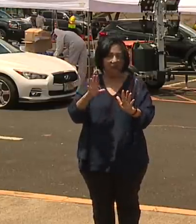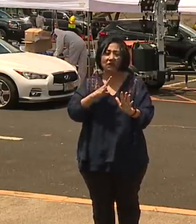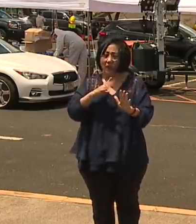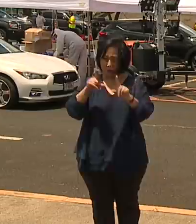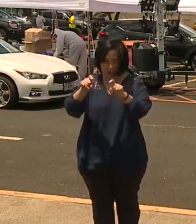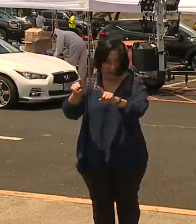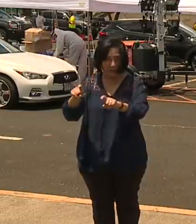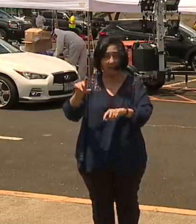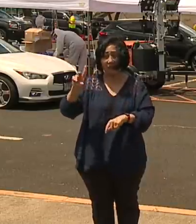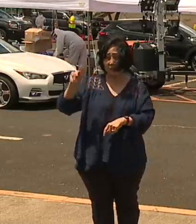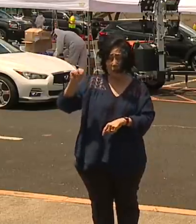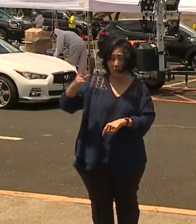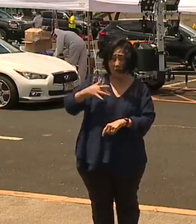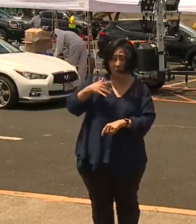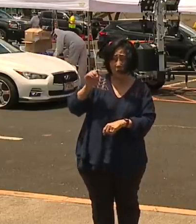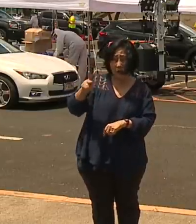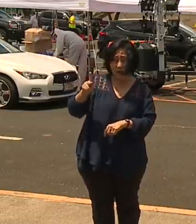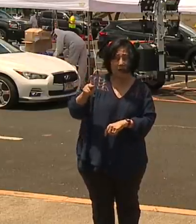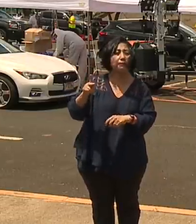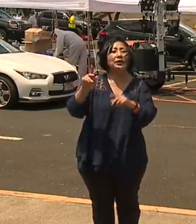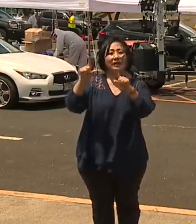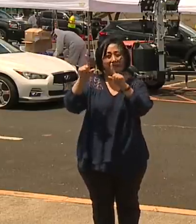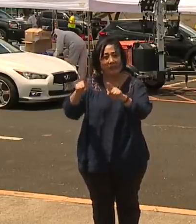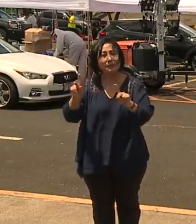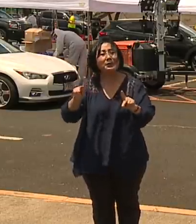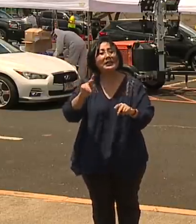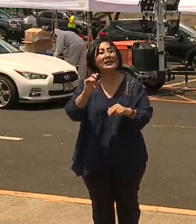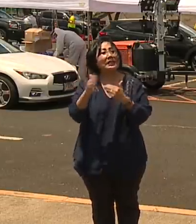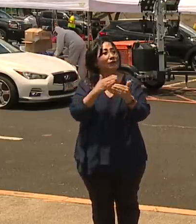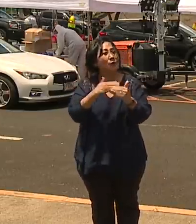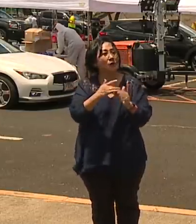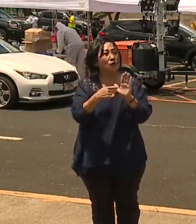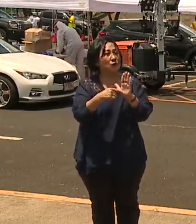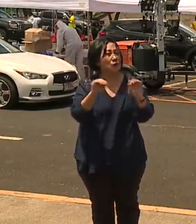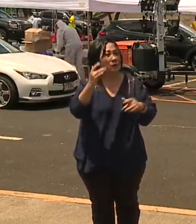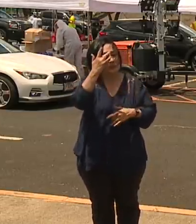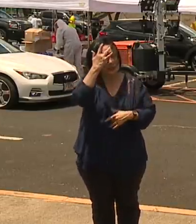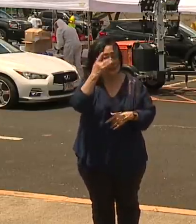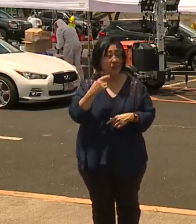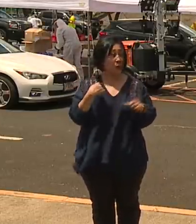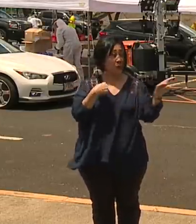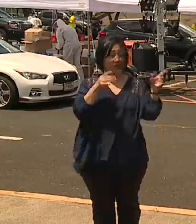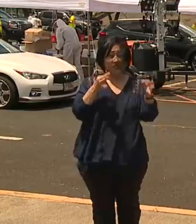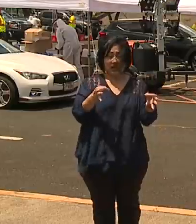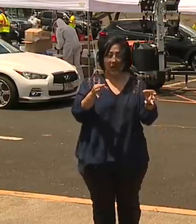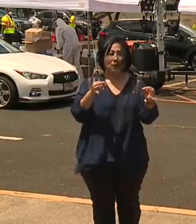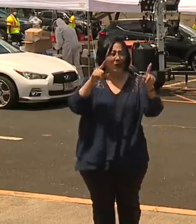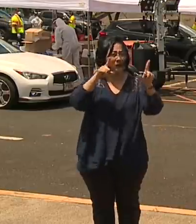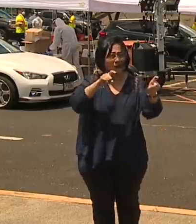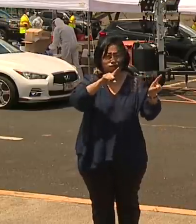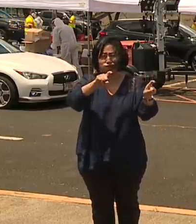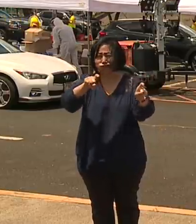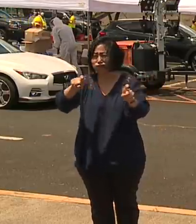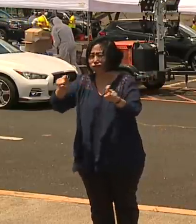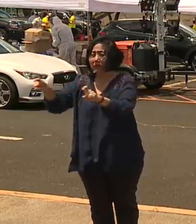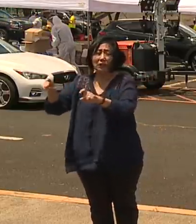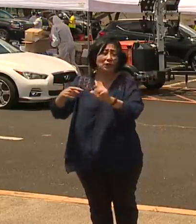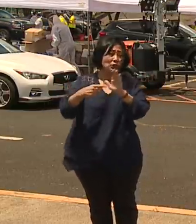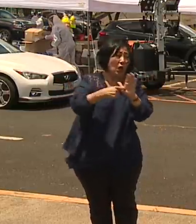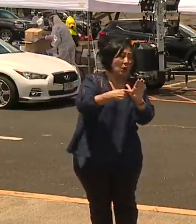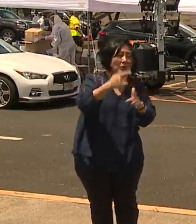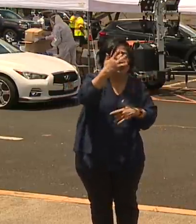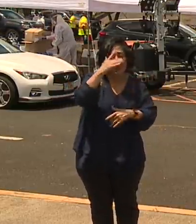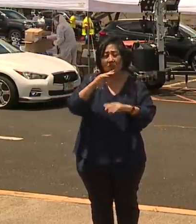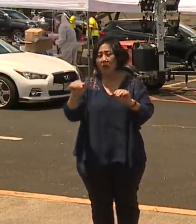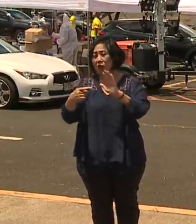if the health department feels so. And in concert with the health department, we have decided we're going to do surge testing. Anyone, regardless of symptoms, can